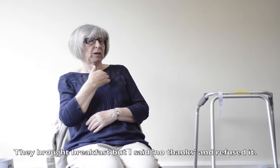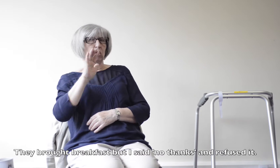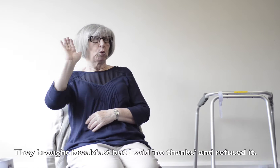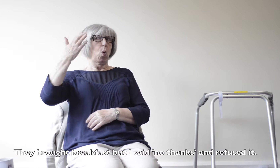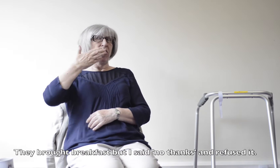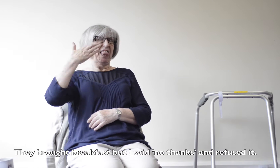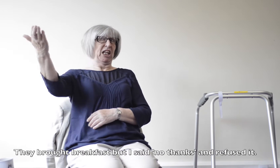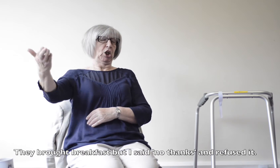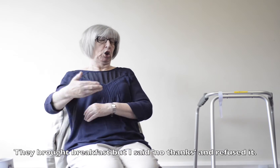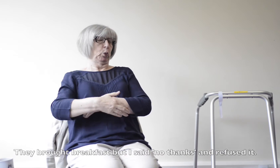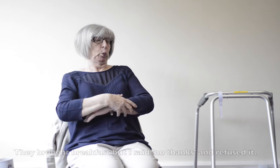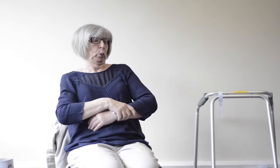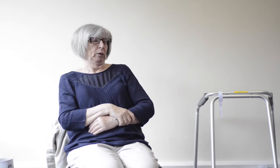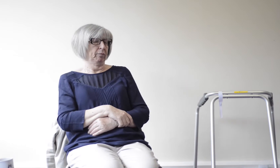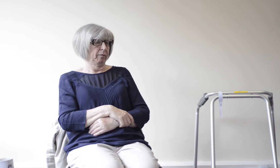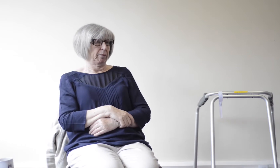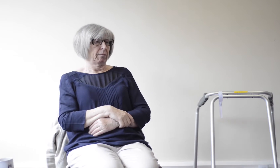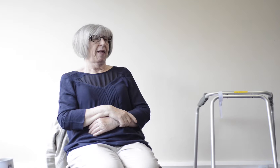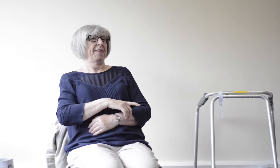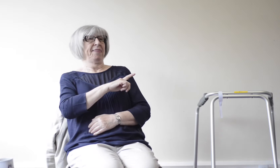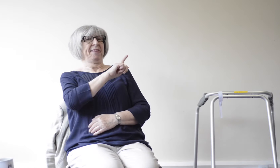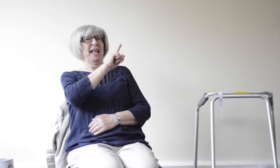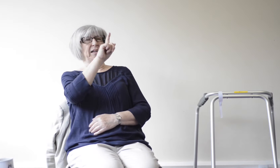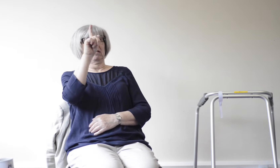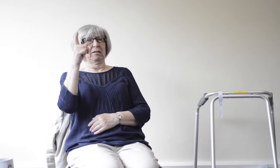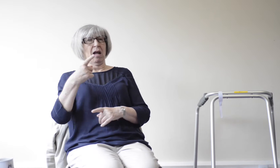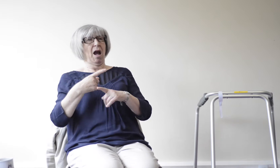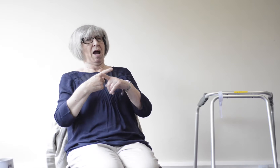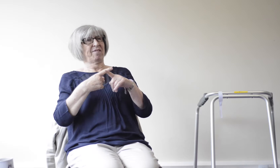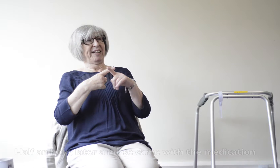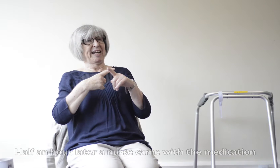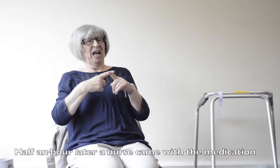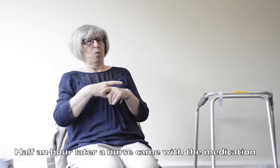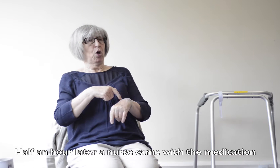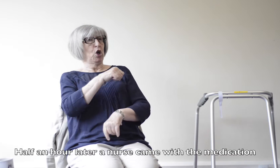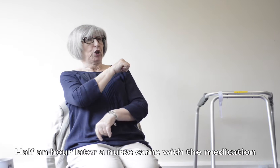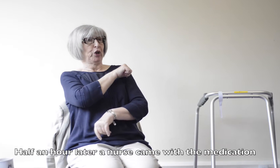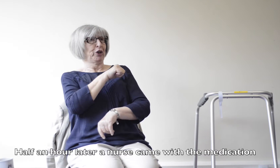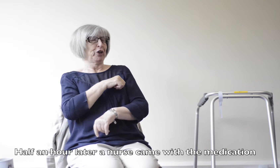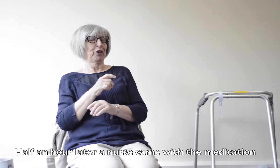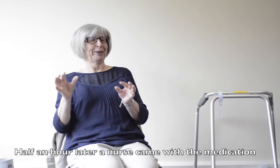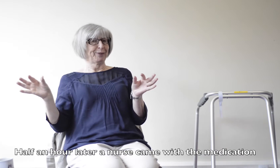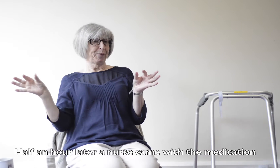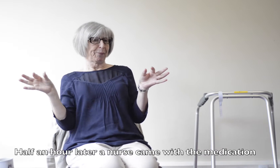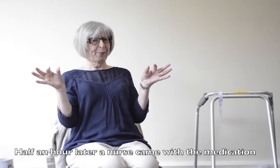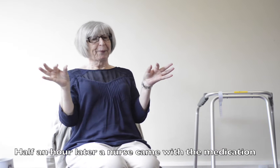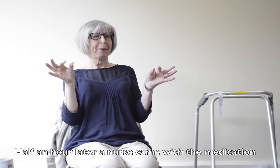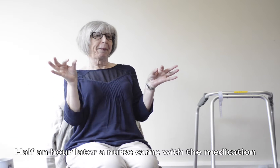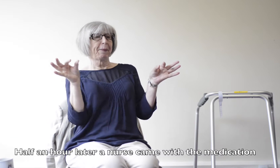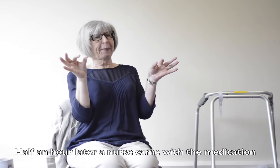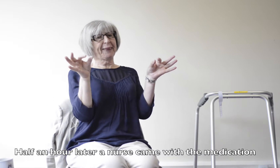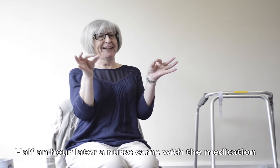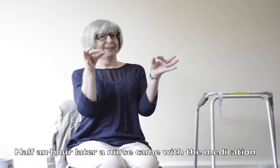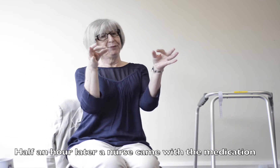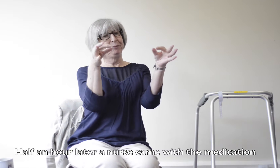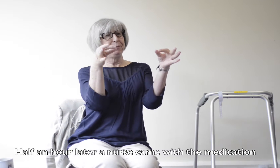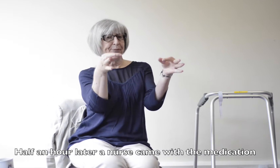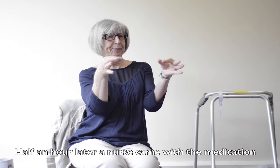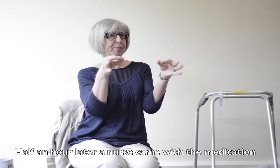trying to see if I wanted any more breakfast. To which I refused. Then half an hour later, a nurse came along and said, oh,